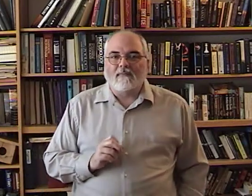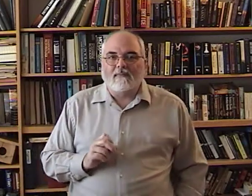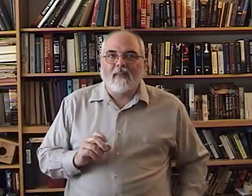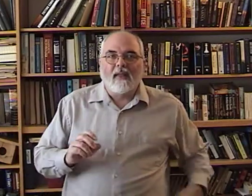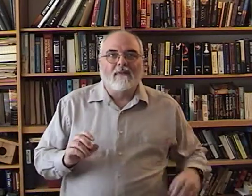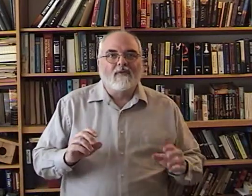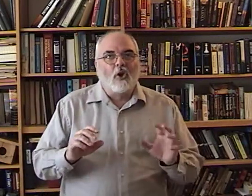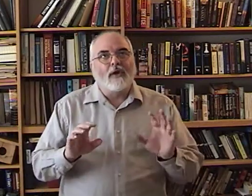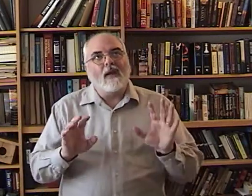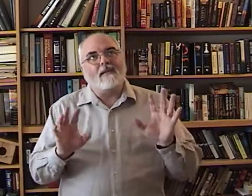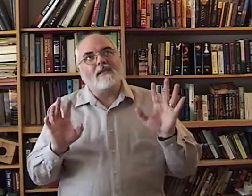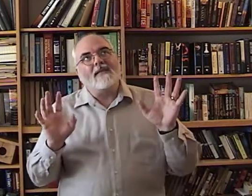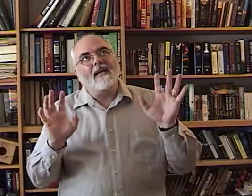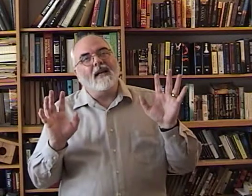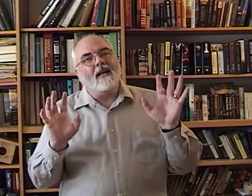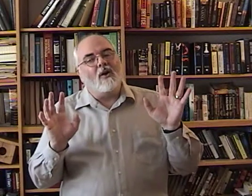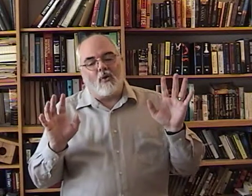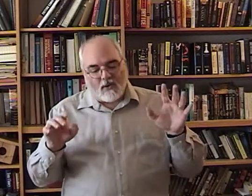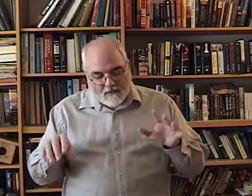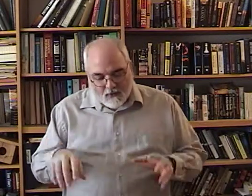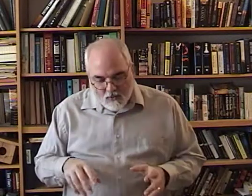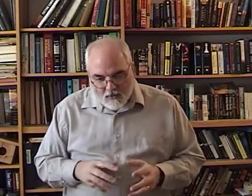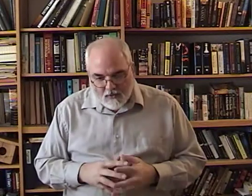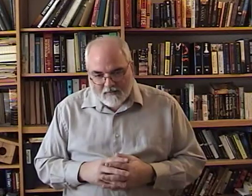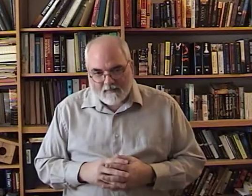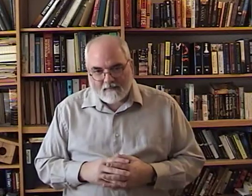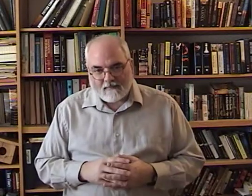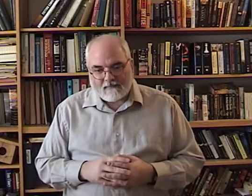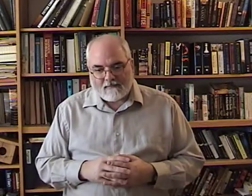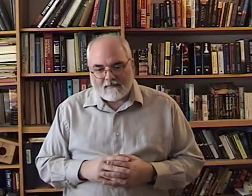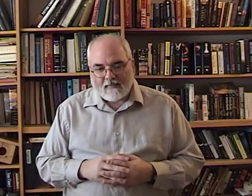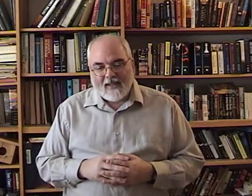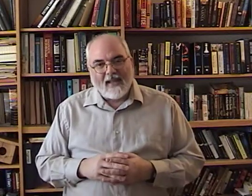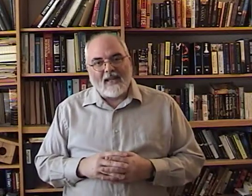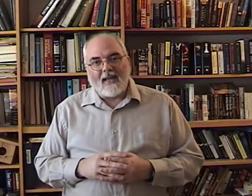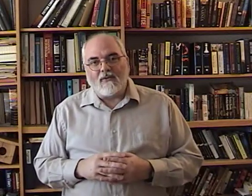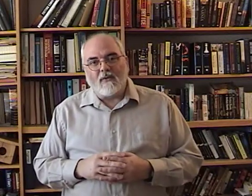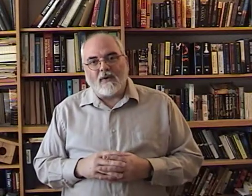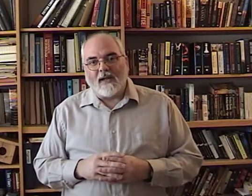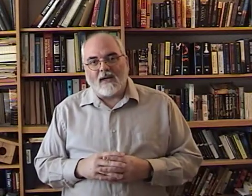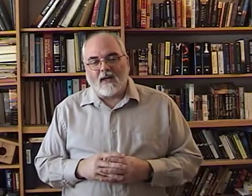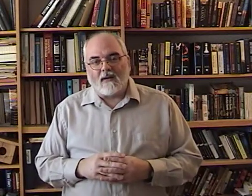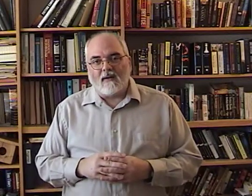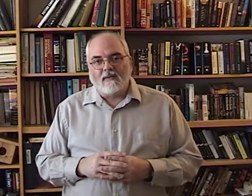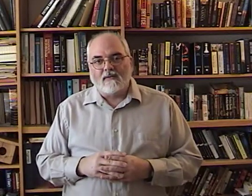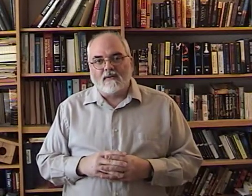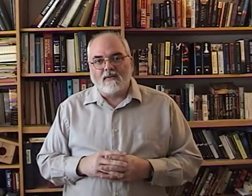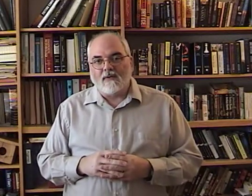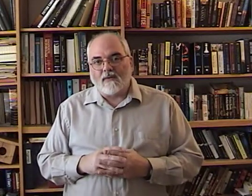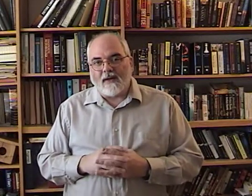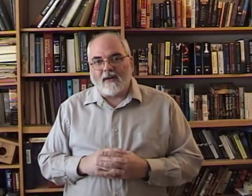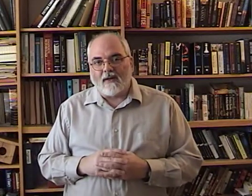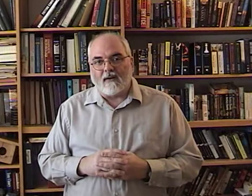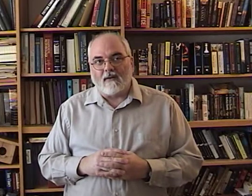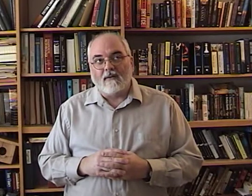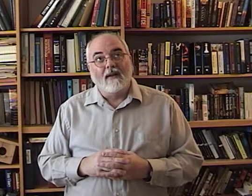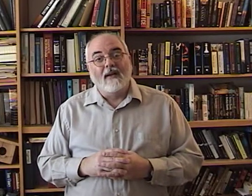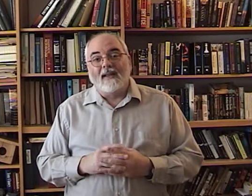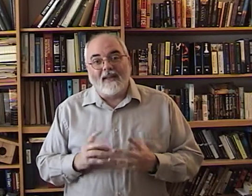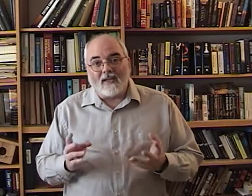No looking at the ceiling or the floor. If you forget a letter, you forgot a letter. Guess